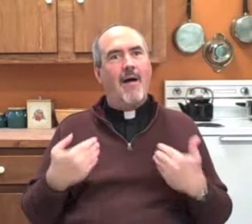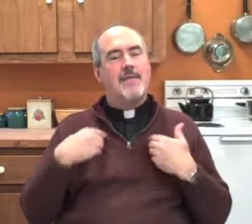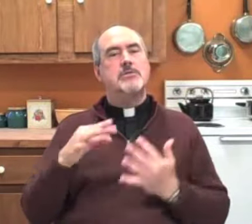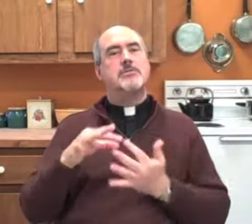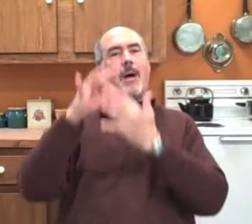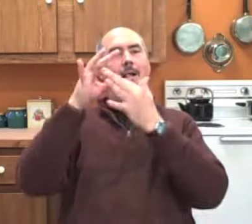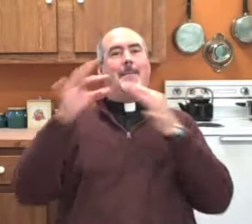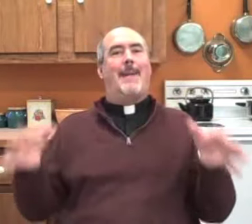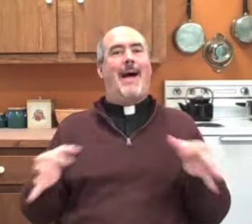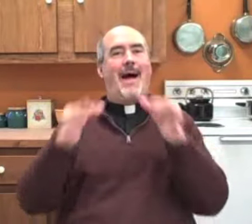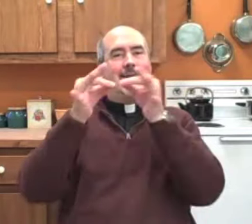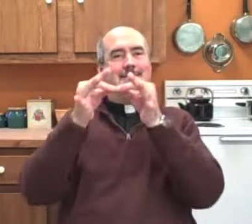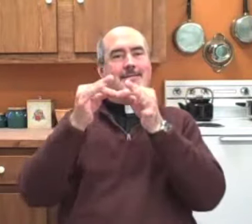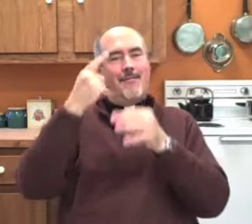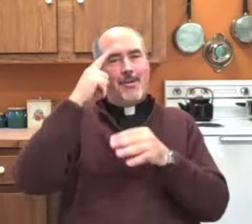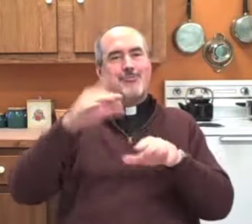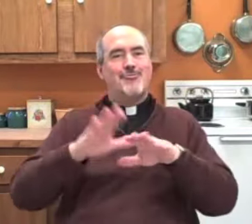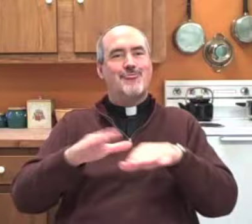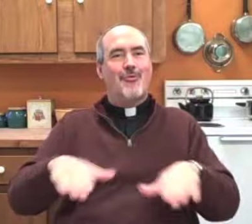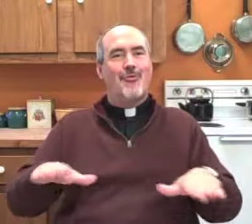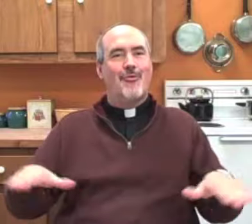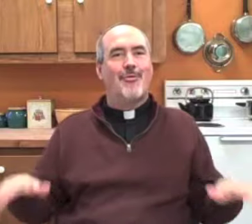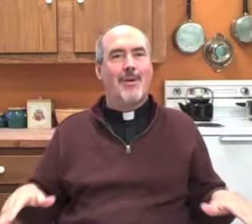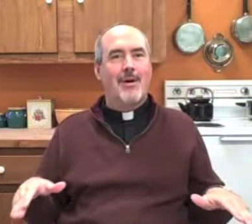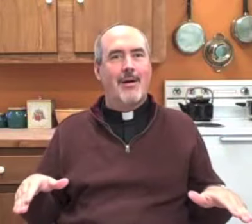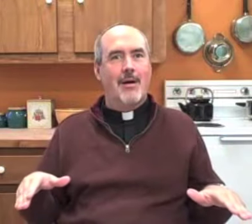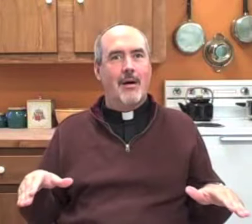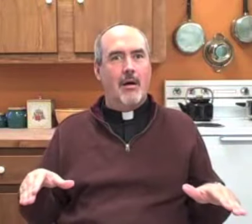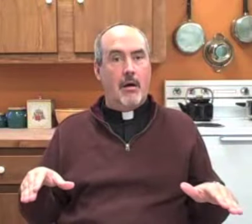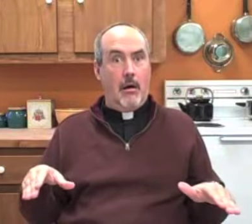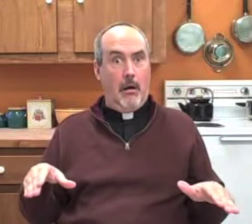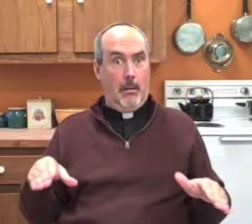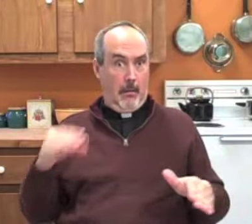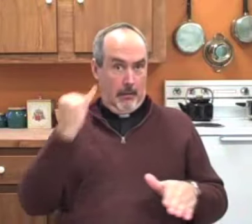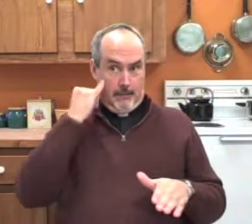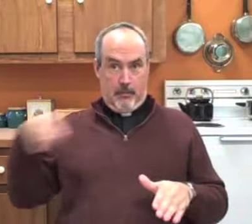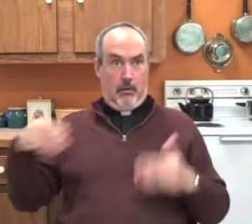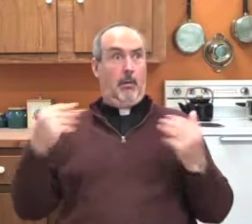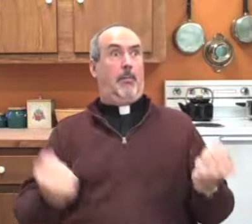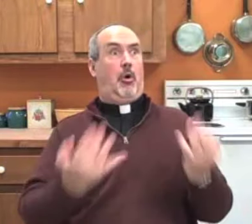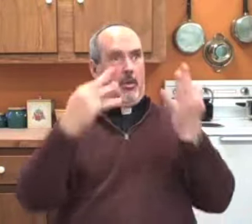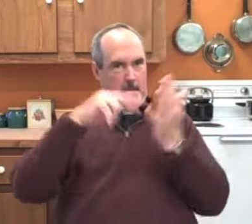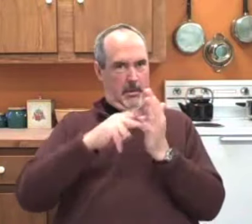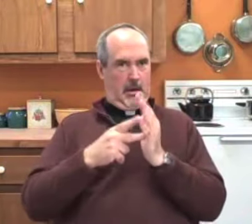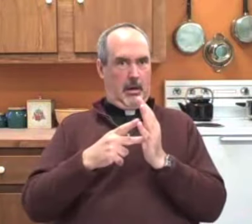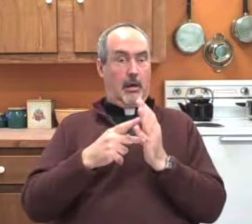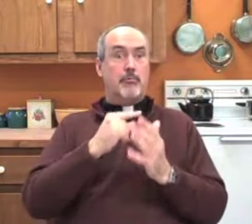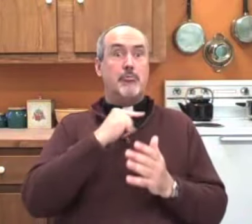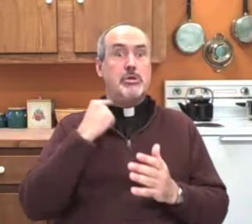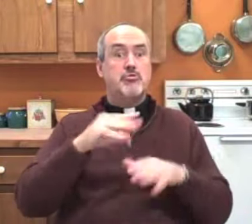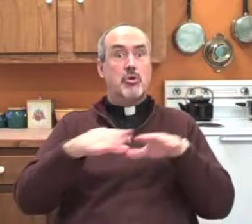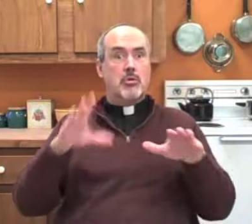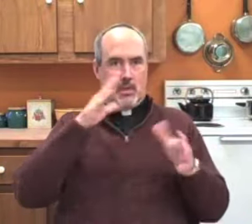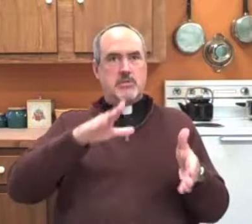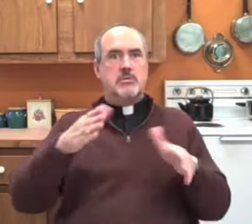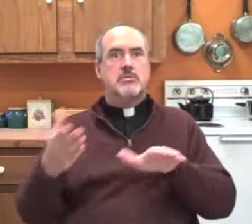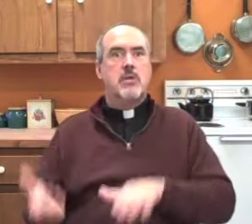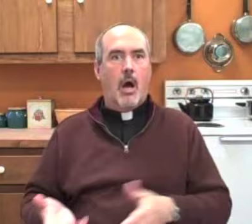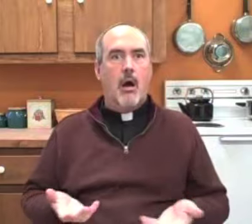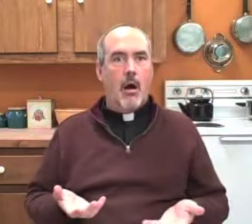They were unaware that inside the church, a special mass was taking place with children, which meant if they burnt